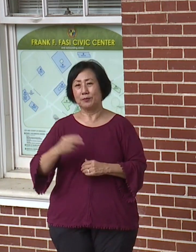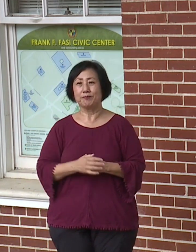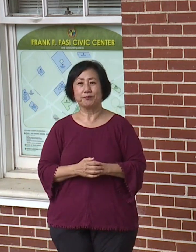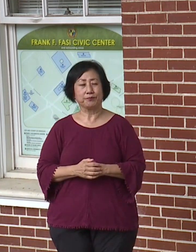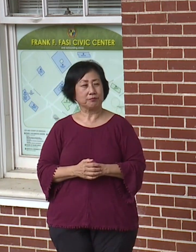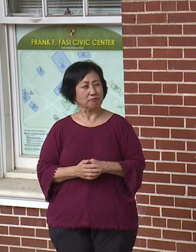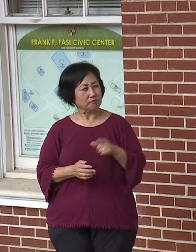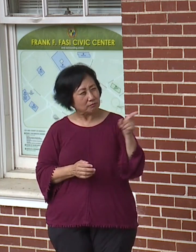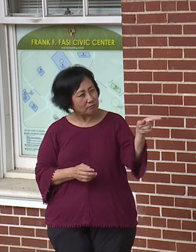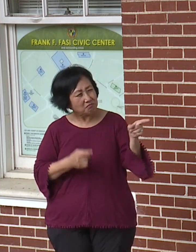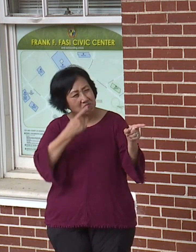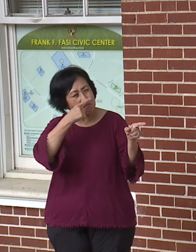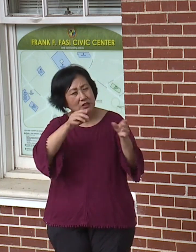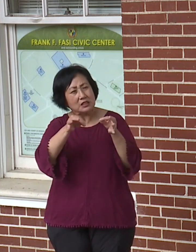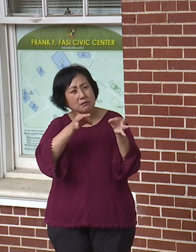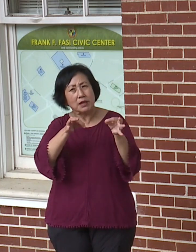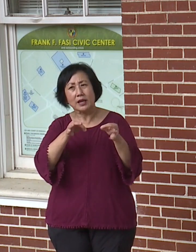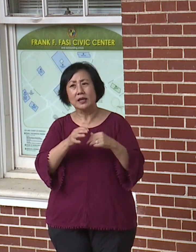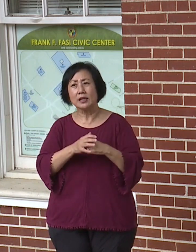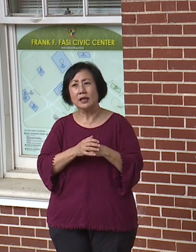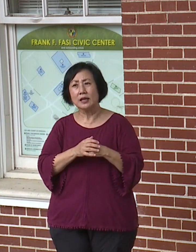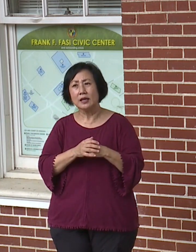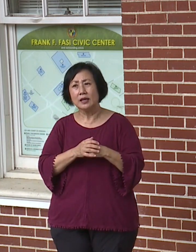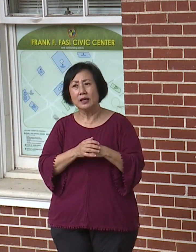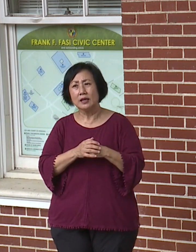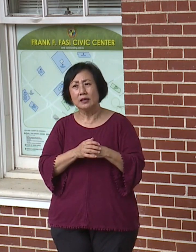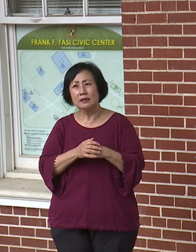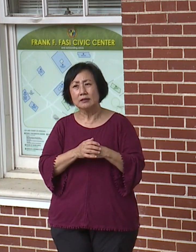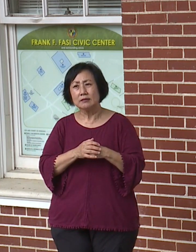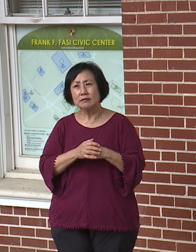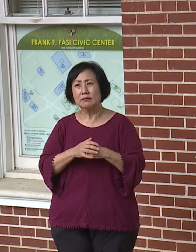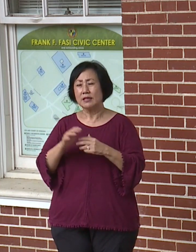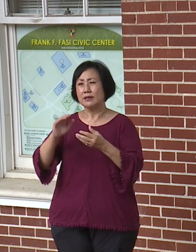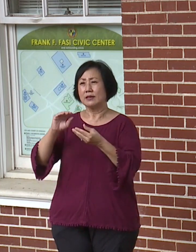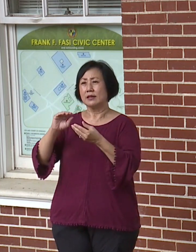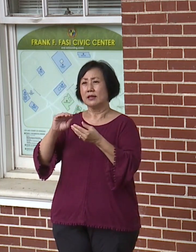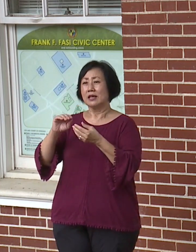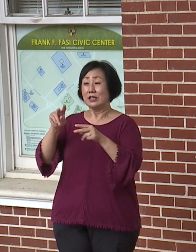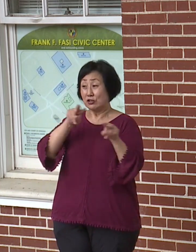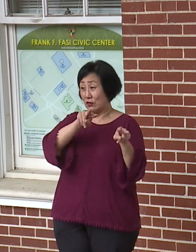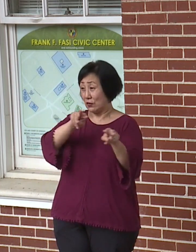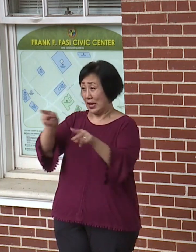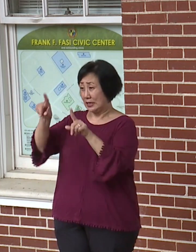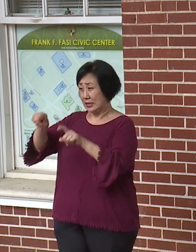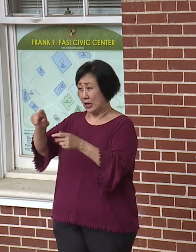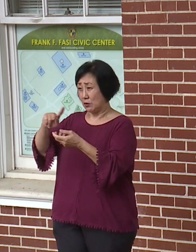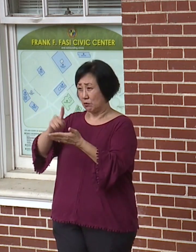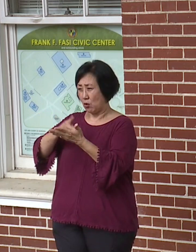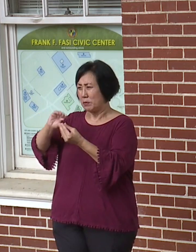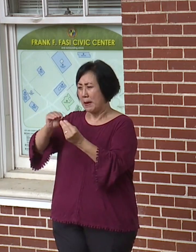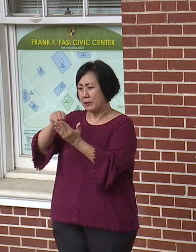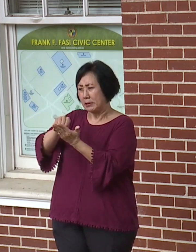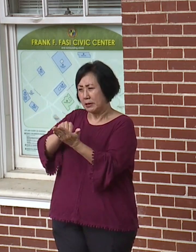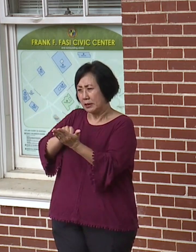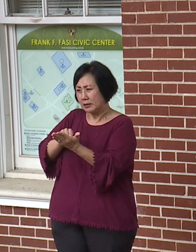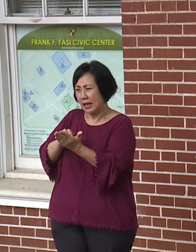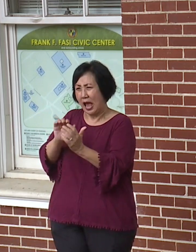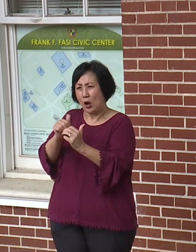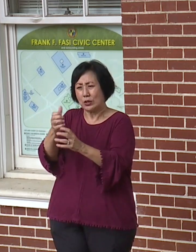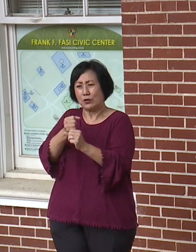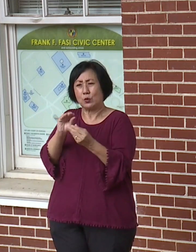If you can explain how you were trying to get information and numbers from the state's surveillance testing program. You know, this,